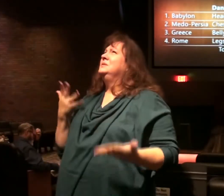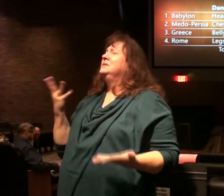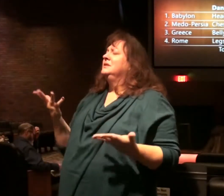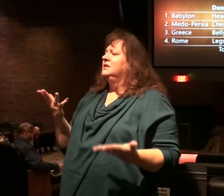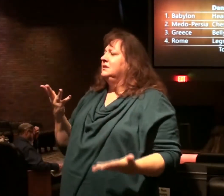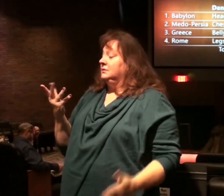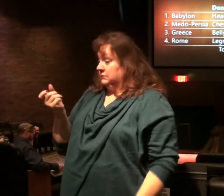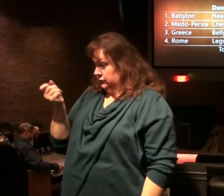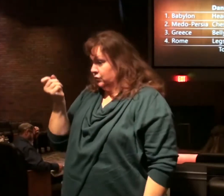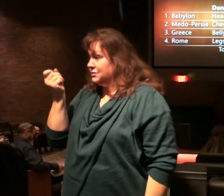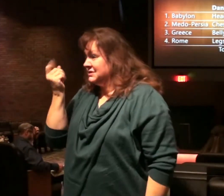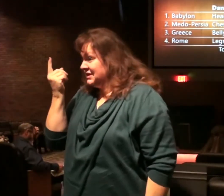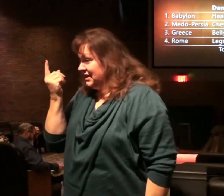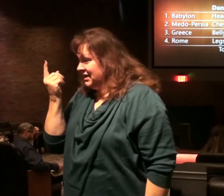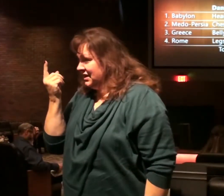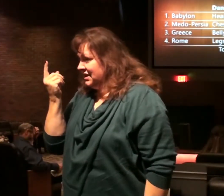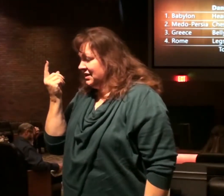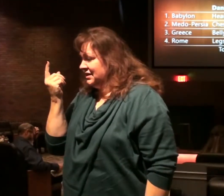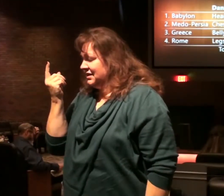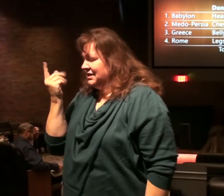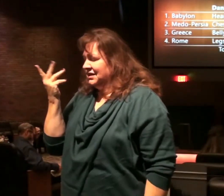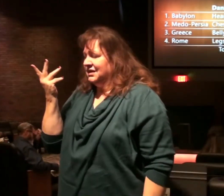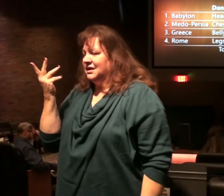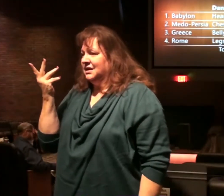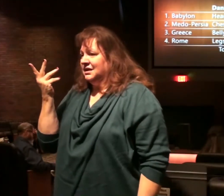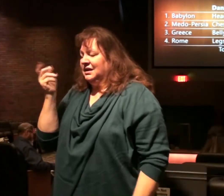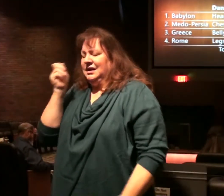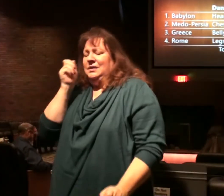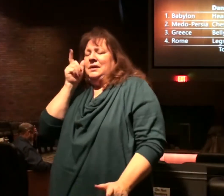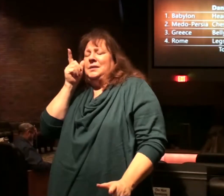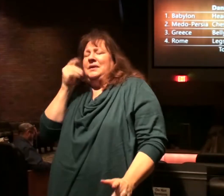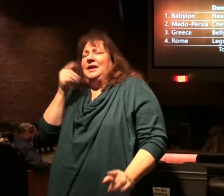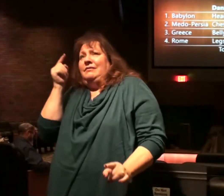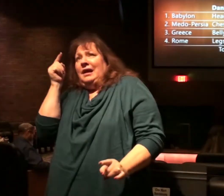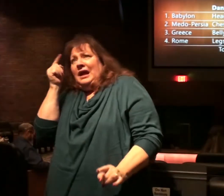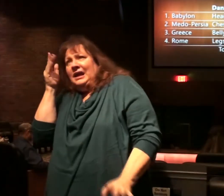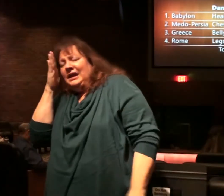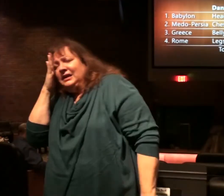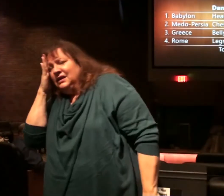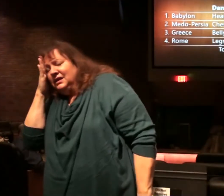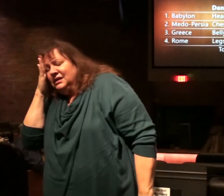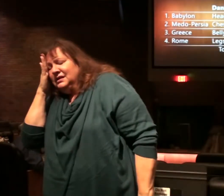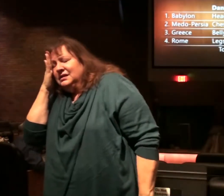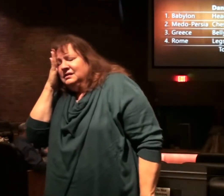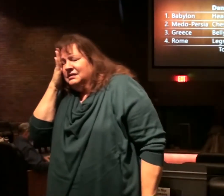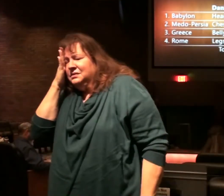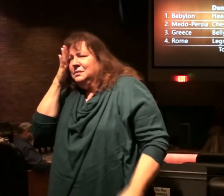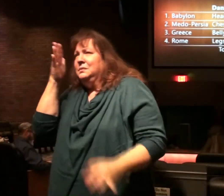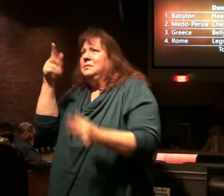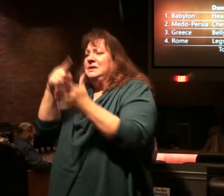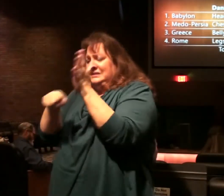You can understand, I'm in all this, I don't want to wake up, I have a headache. What does this all mean?